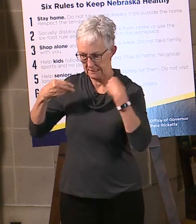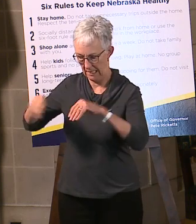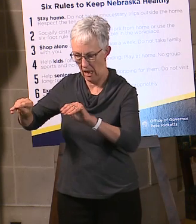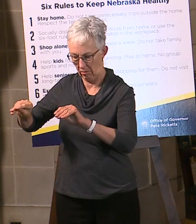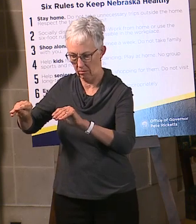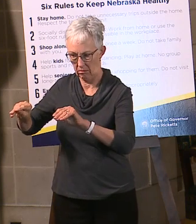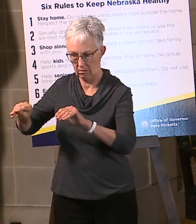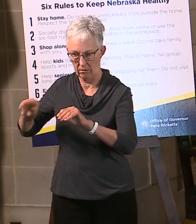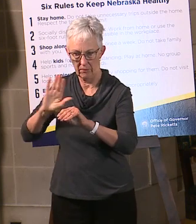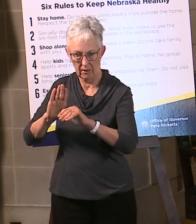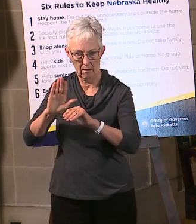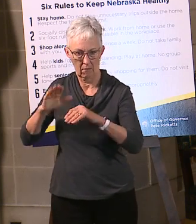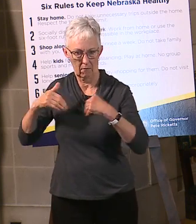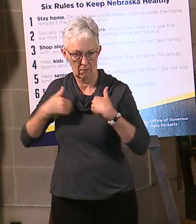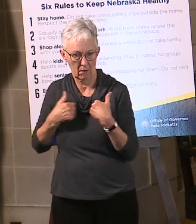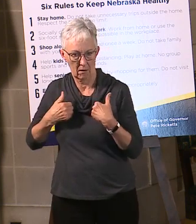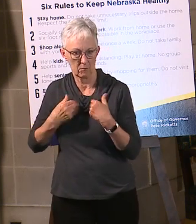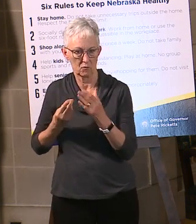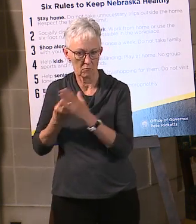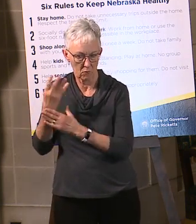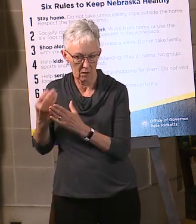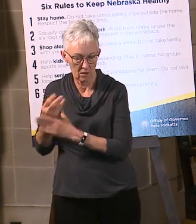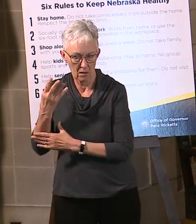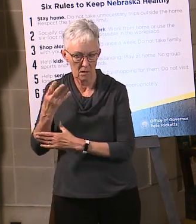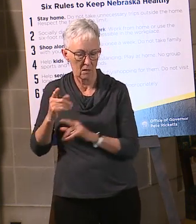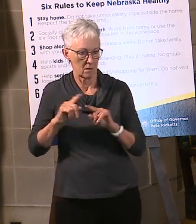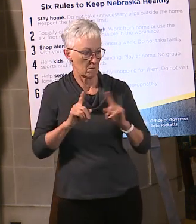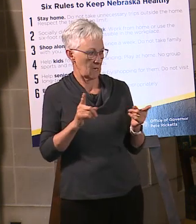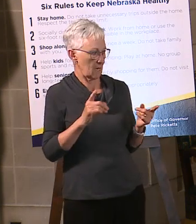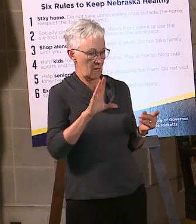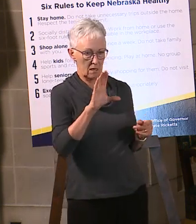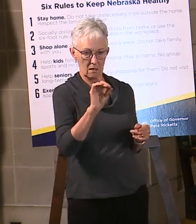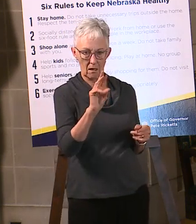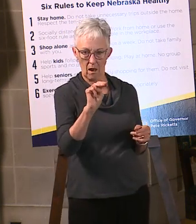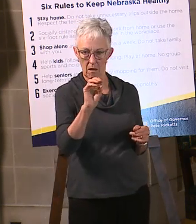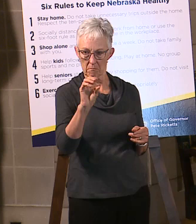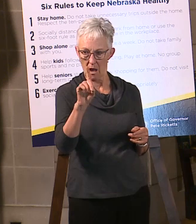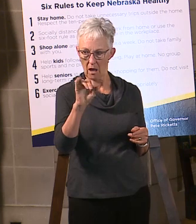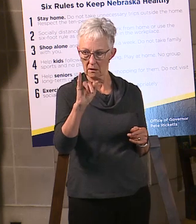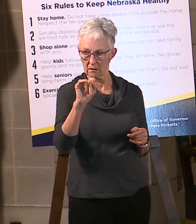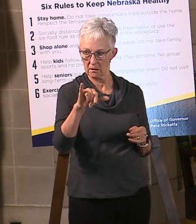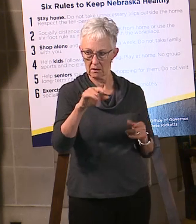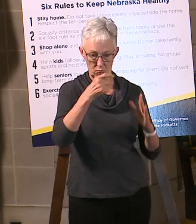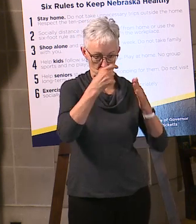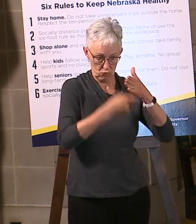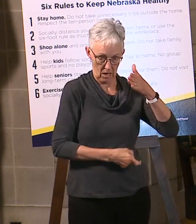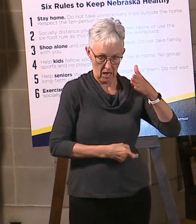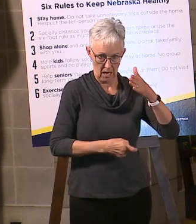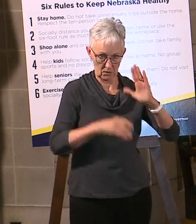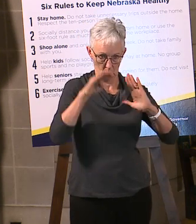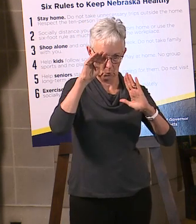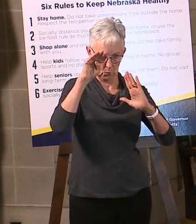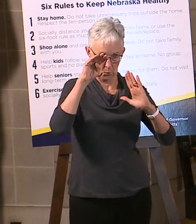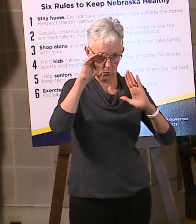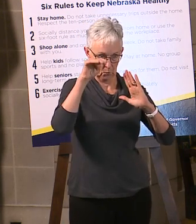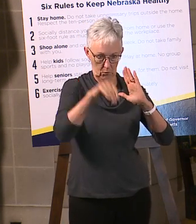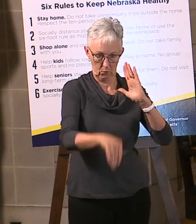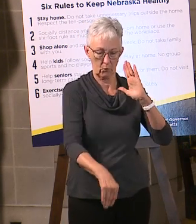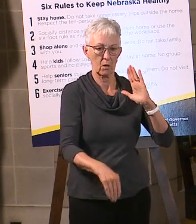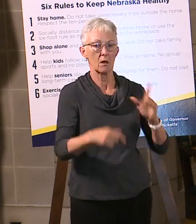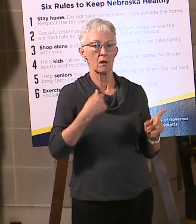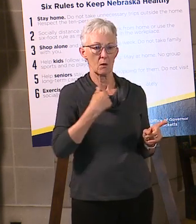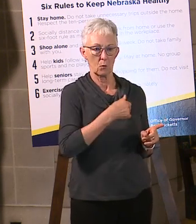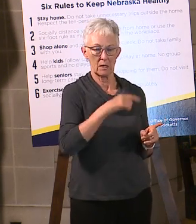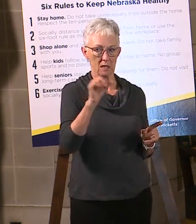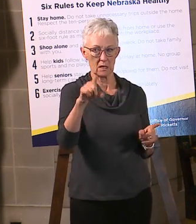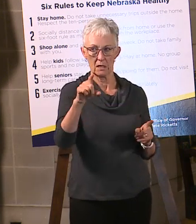However, I do think with what's happened with commodity prices as a result of this pandemic, that that relief is needed, and I appreciate anything the